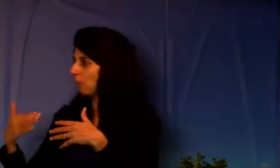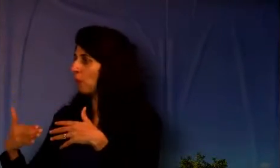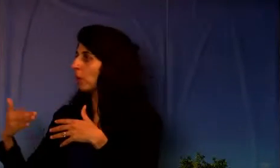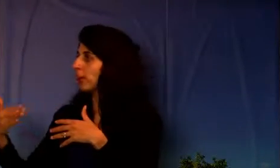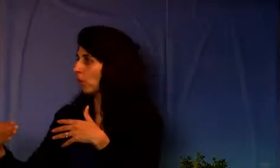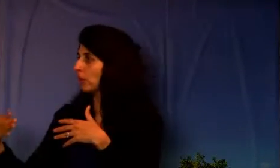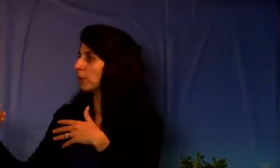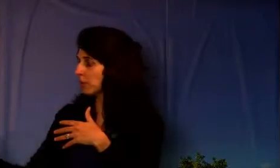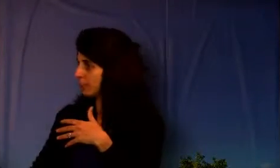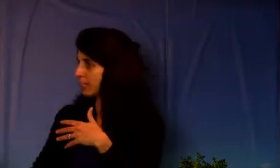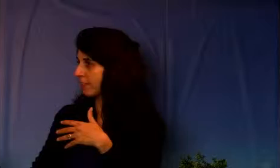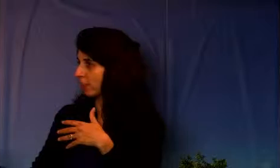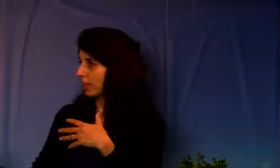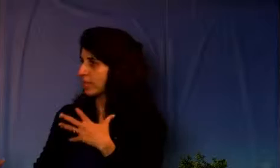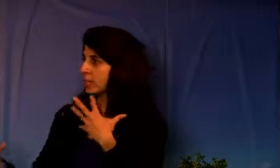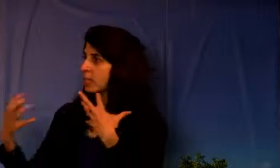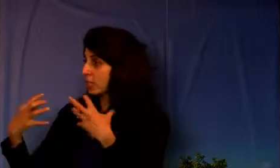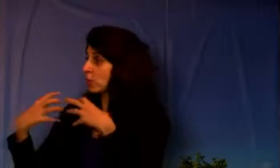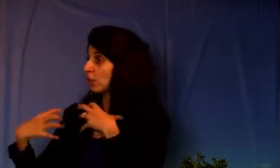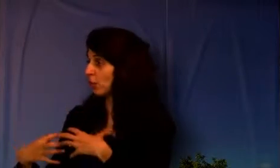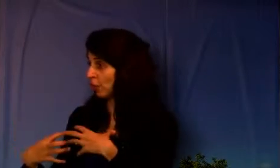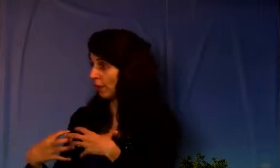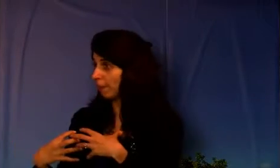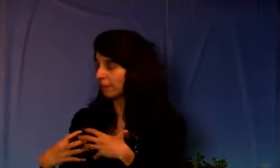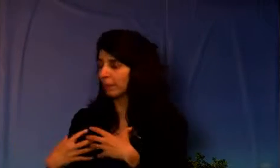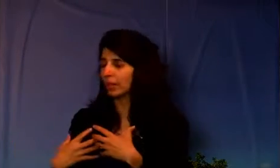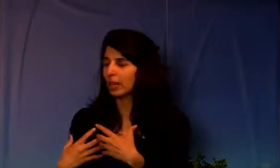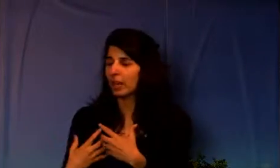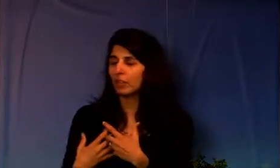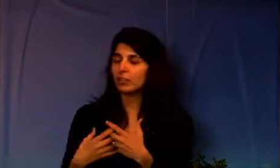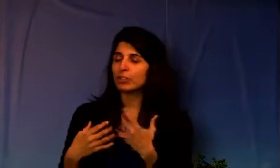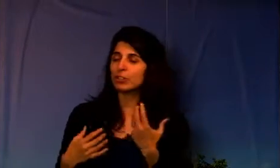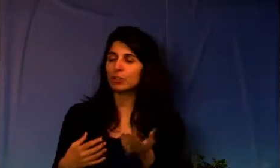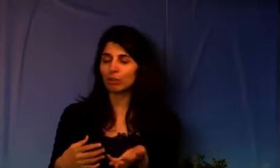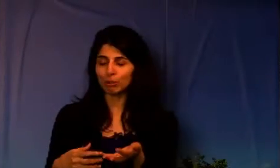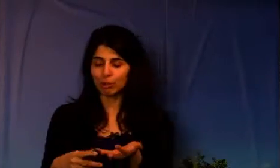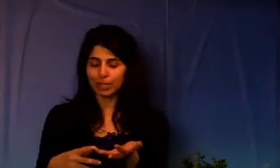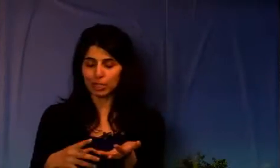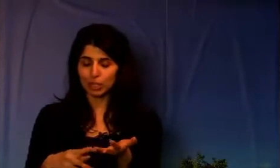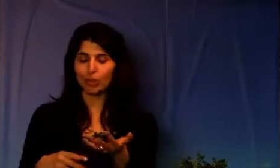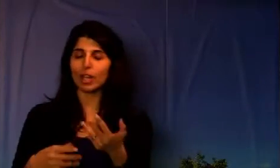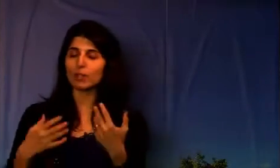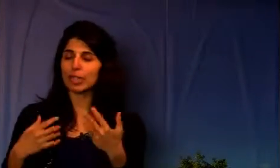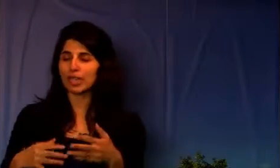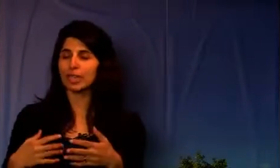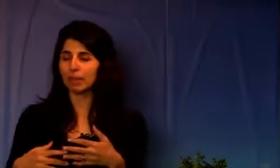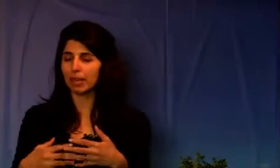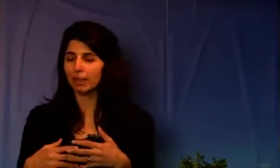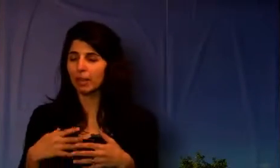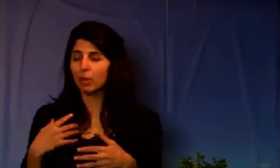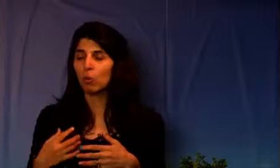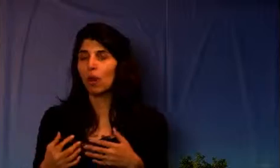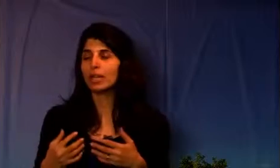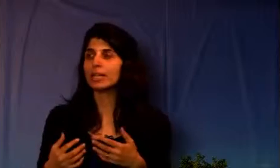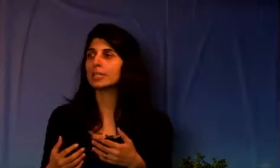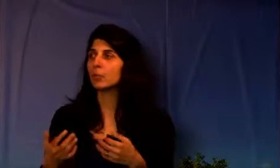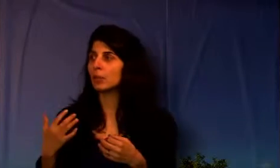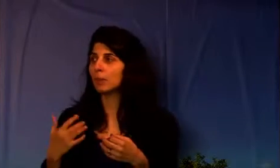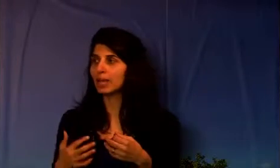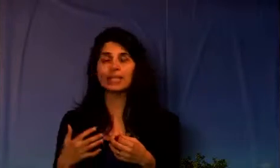more and more and more specific ones so that you can hold them. There's two or three ways to know that you're taking them in. One is, when you make